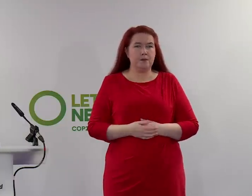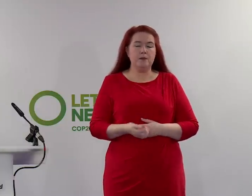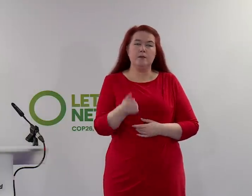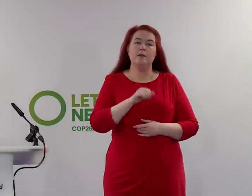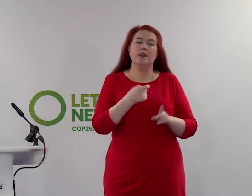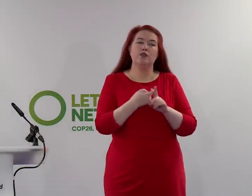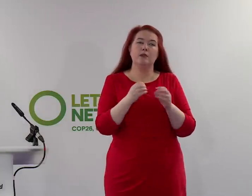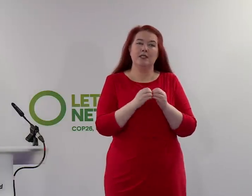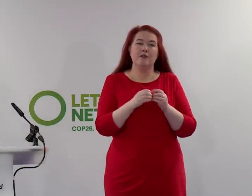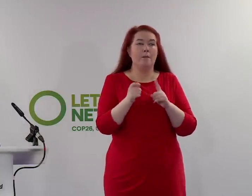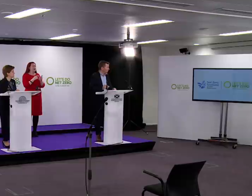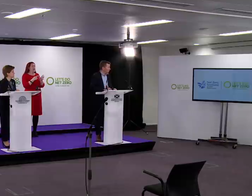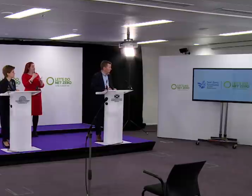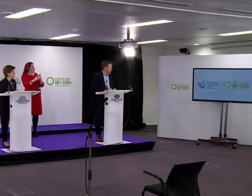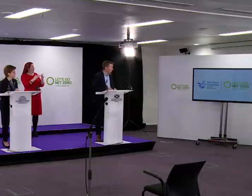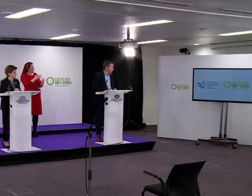from PA is online.